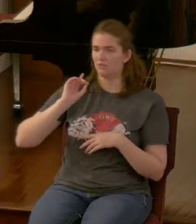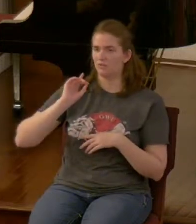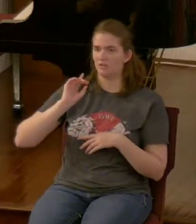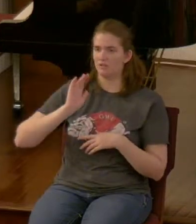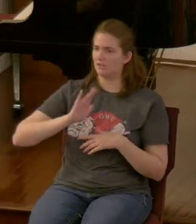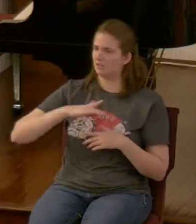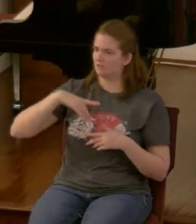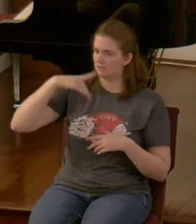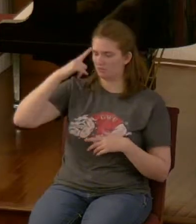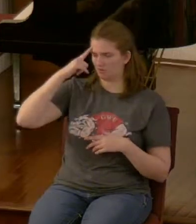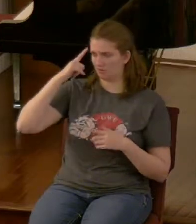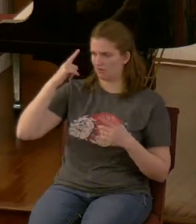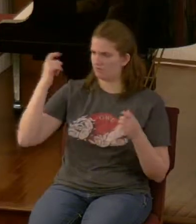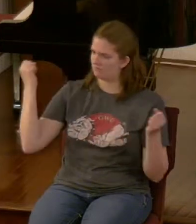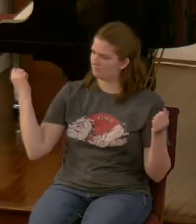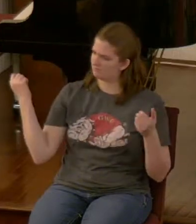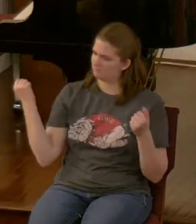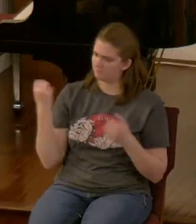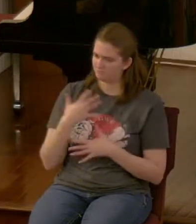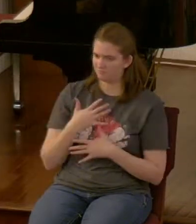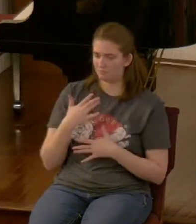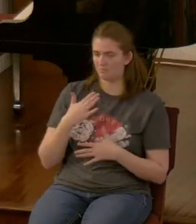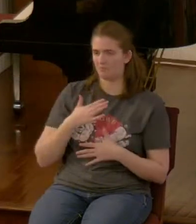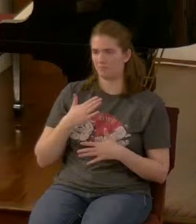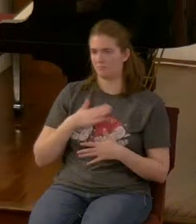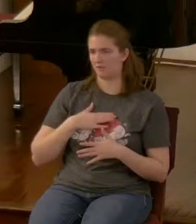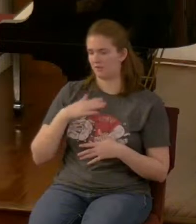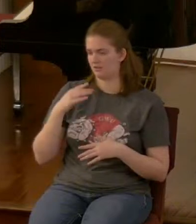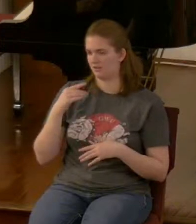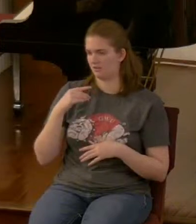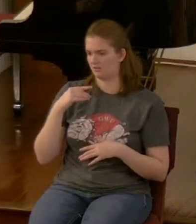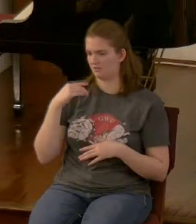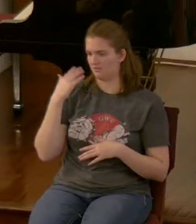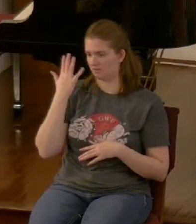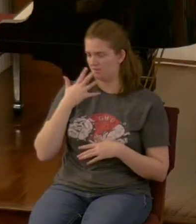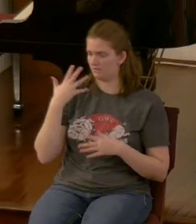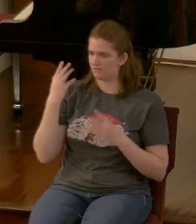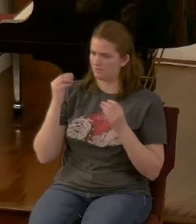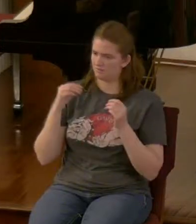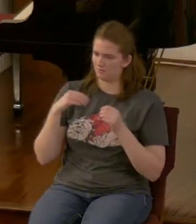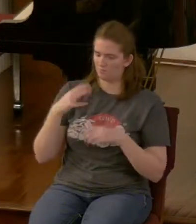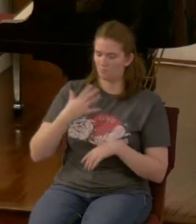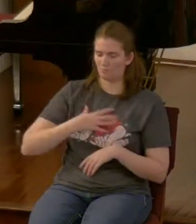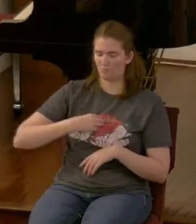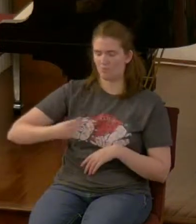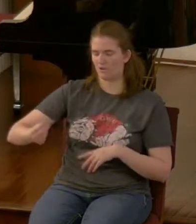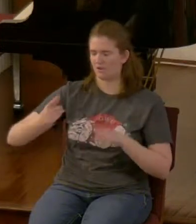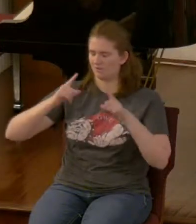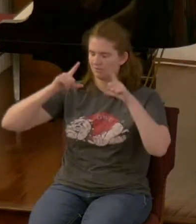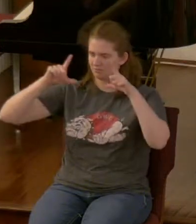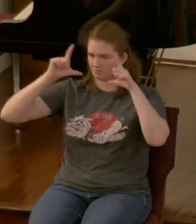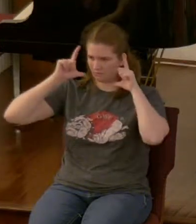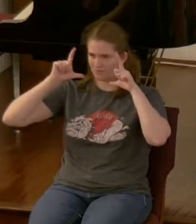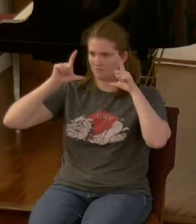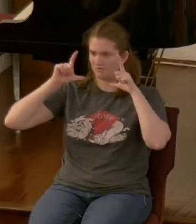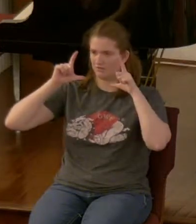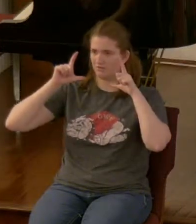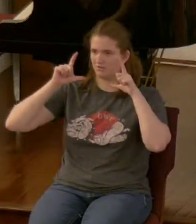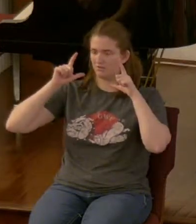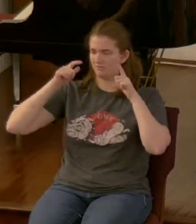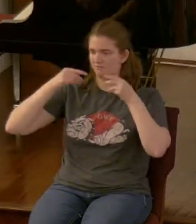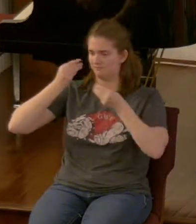grew pale but I kept the matter to myself can you imagine if he would have shared this with anybody